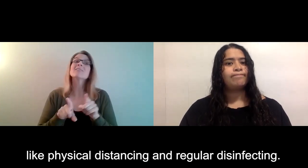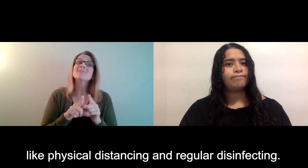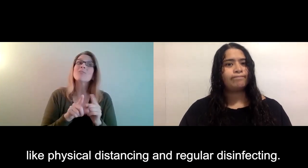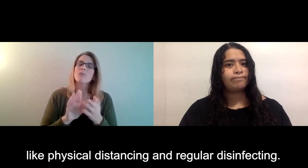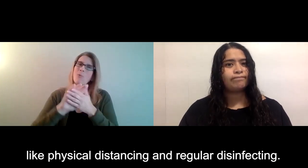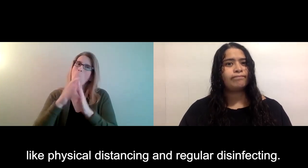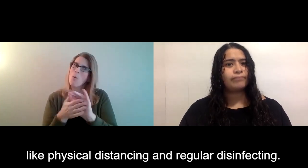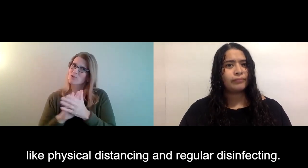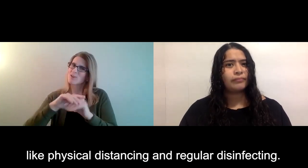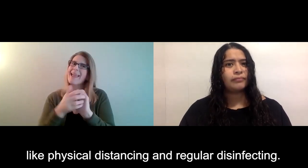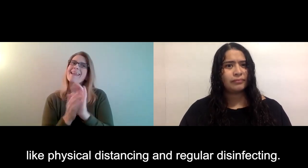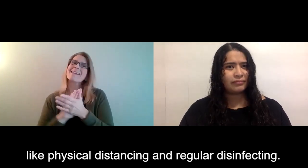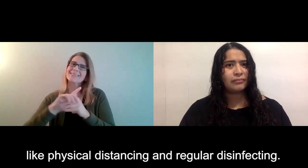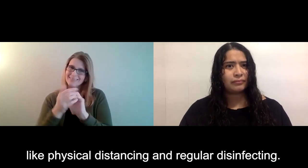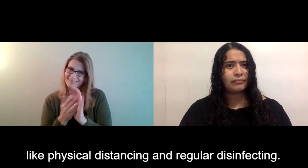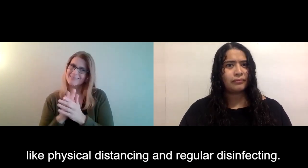disinfecting.